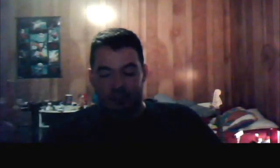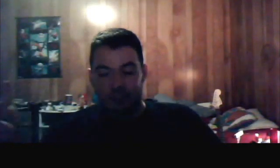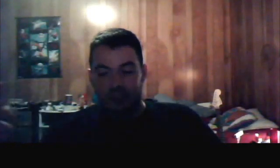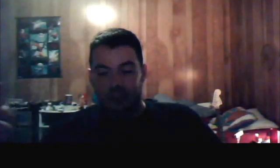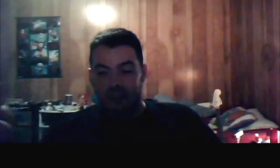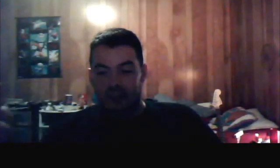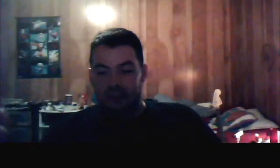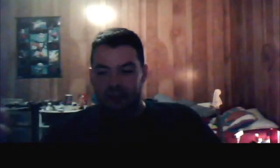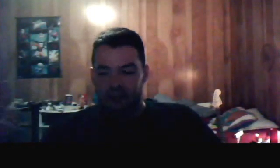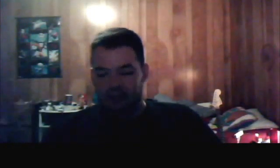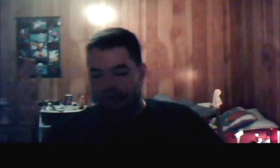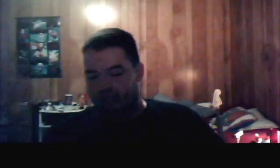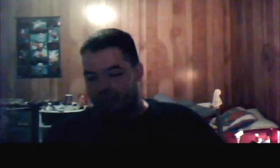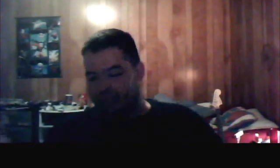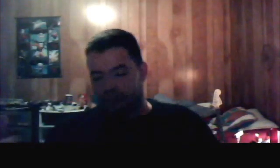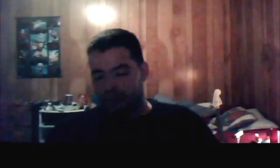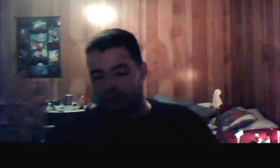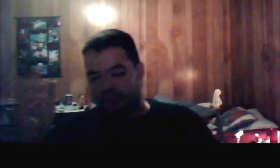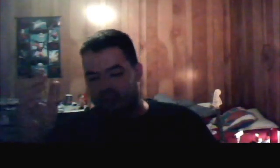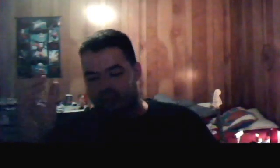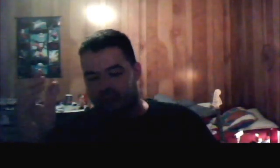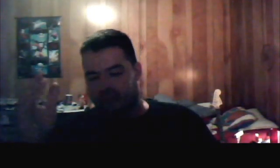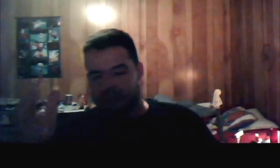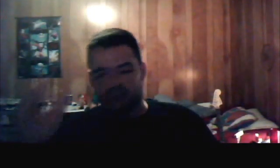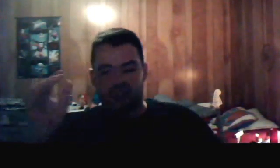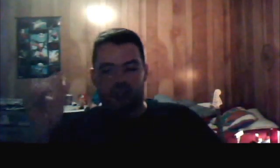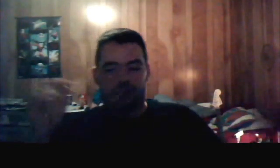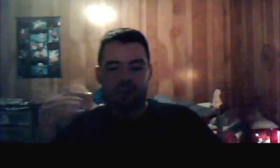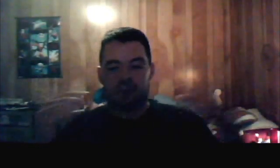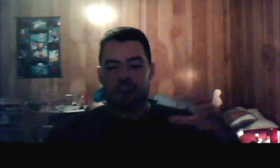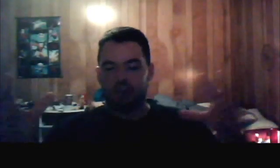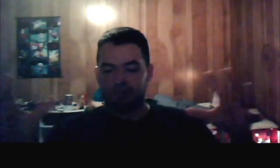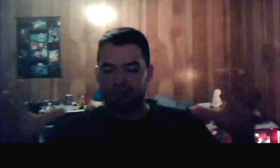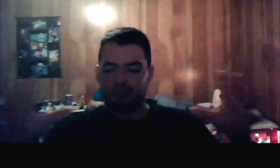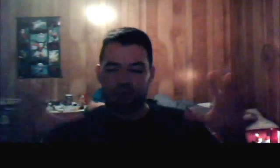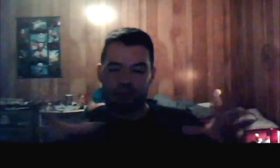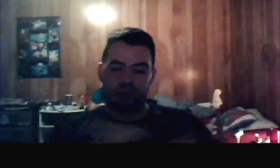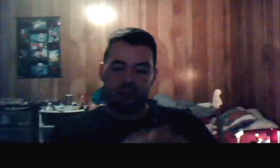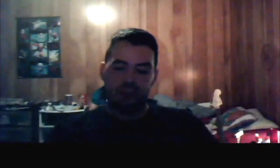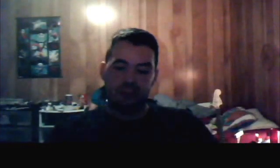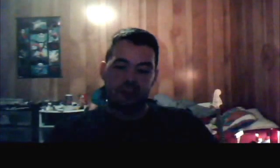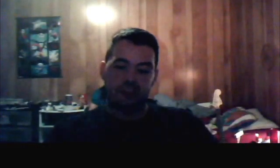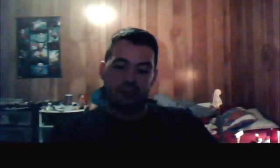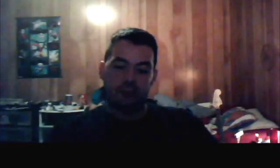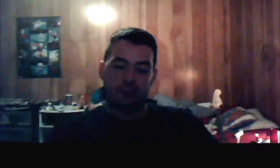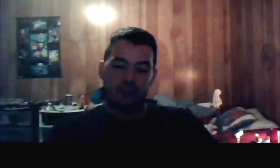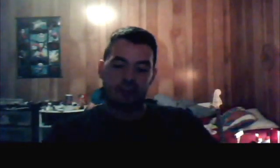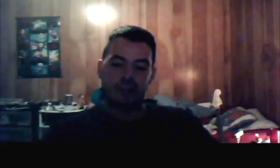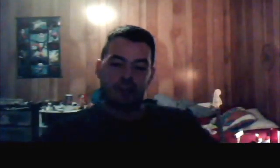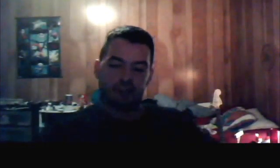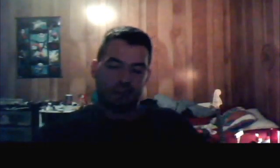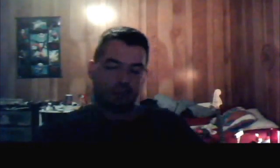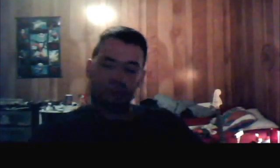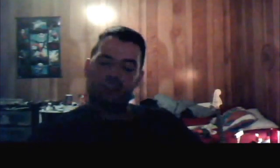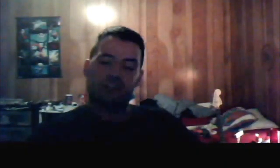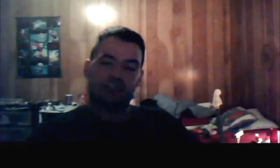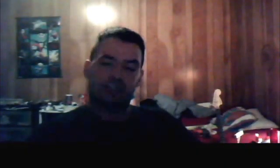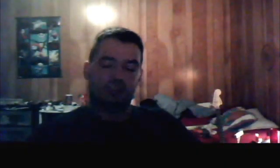Now, you know, it's talking about this cop that's trying to figure out all this shit dealing with a serial killer. Serial killer